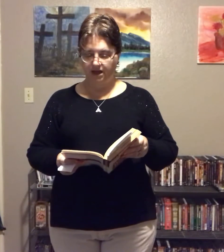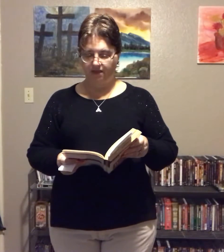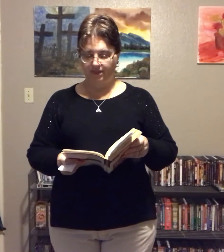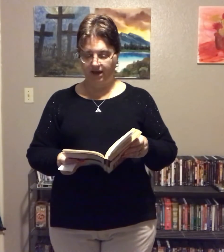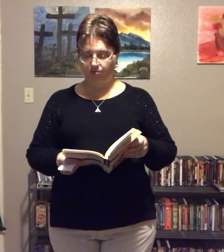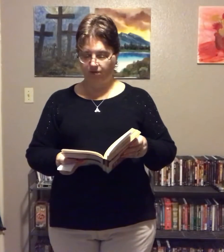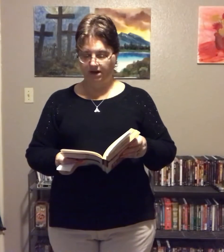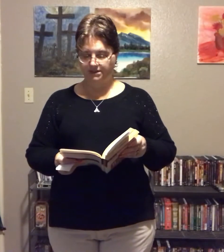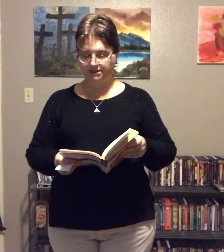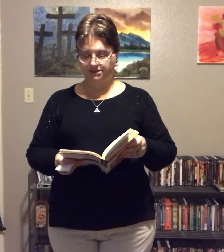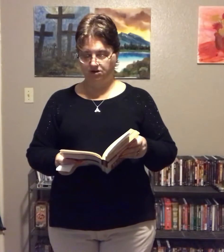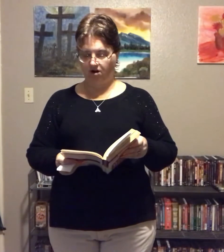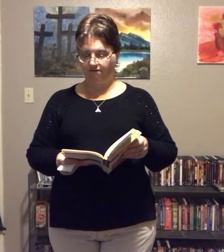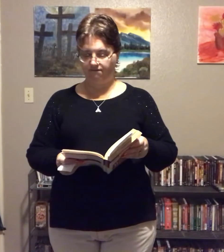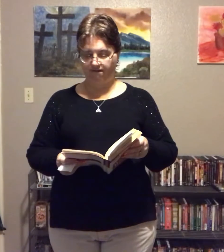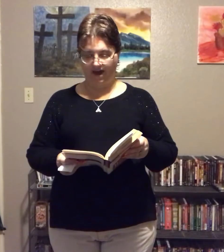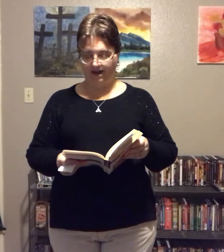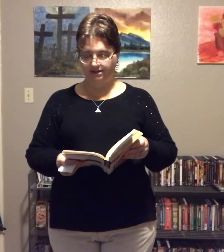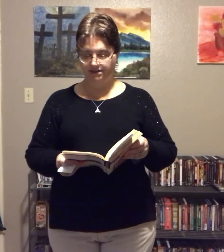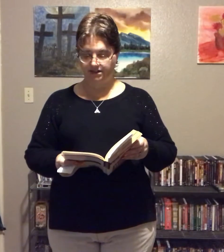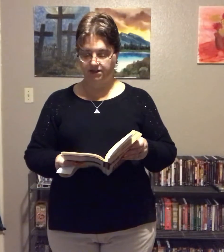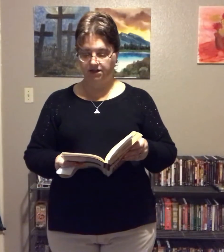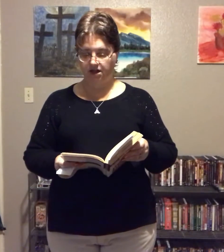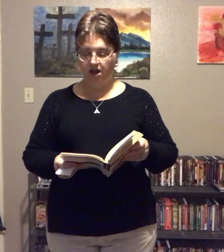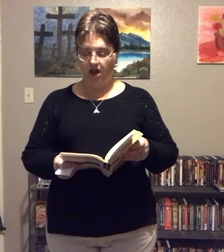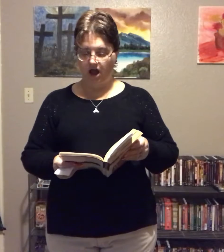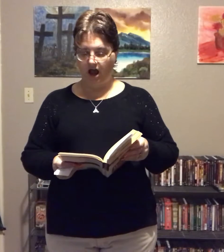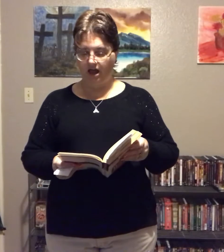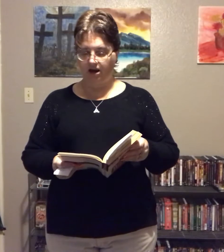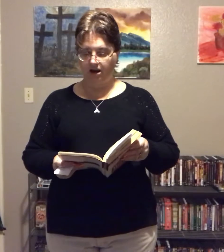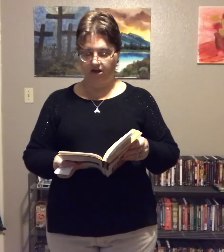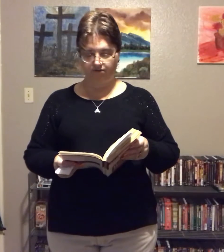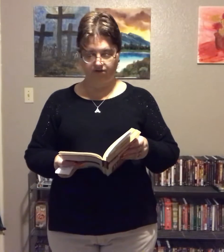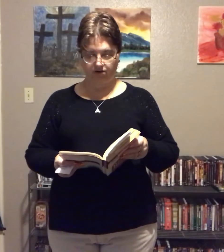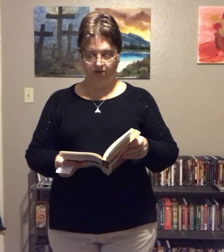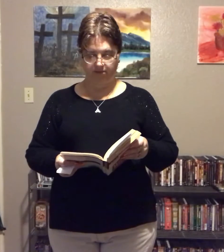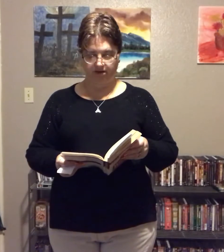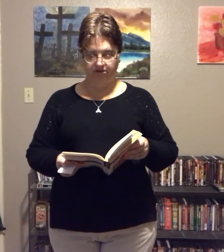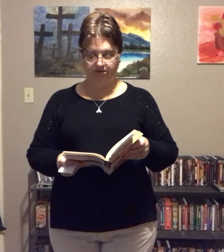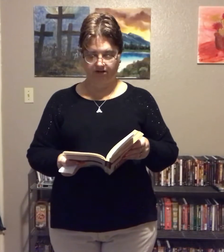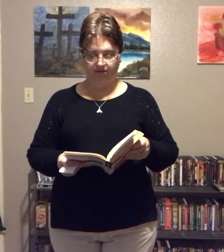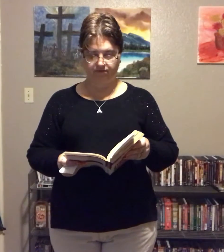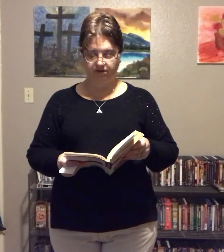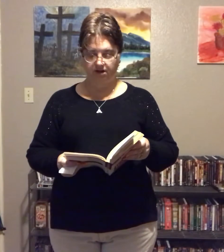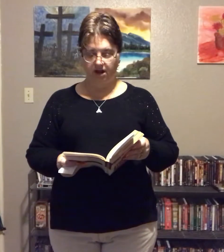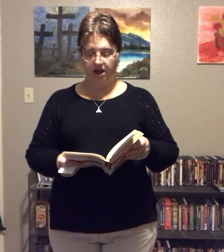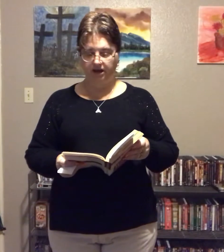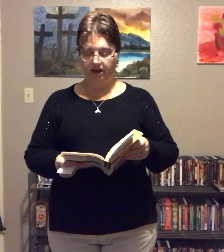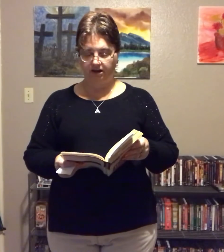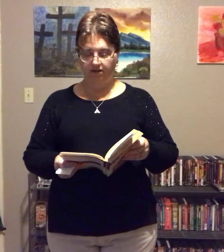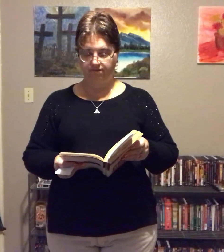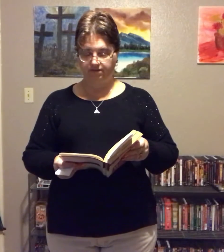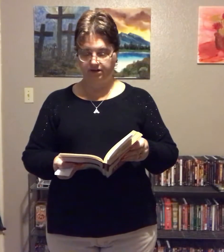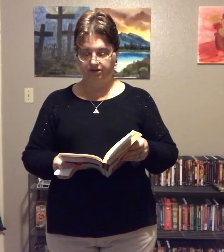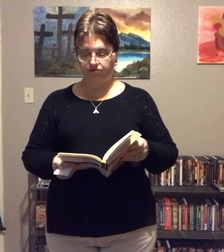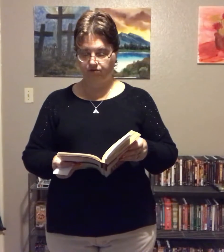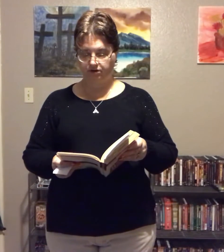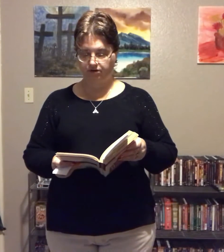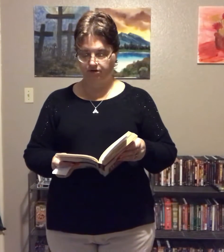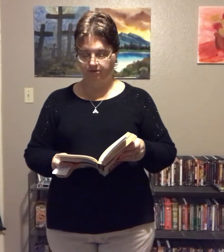And that rate is not fat. I love not being stuffed, and I love feeling true hunger.